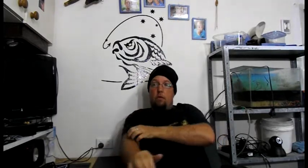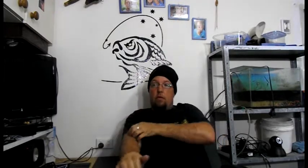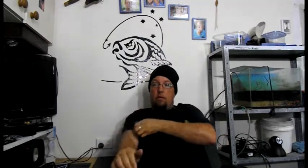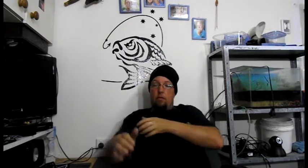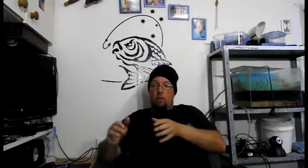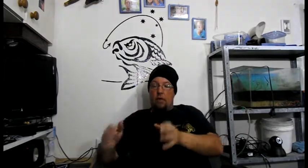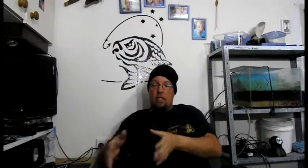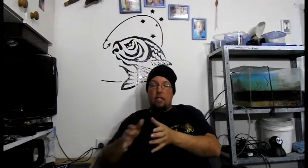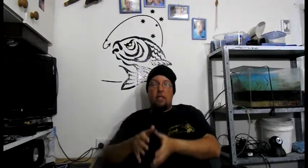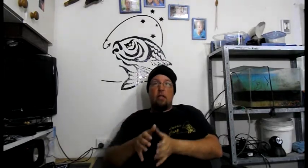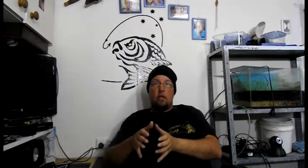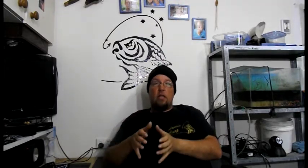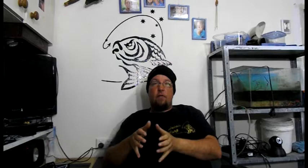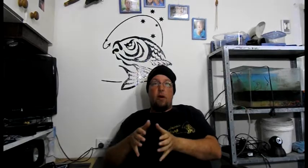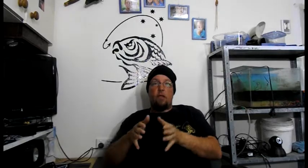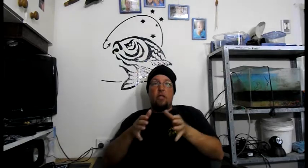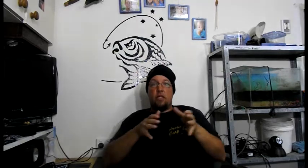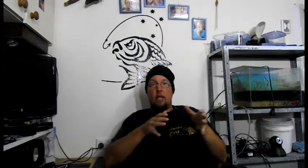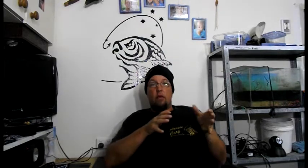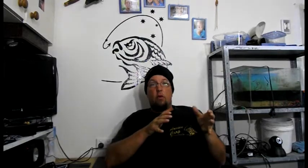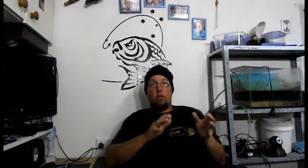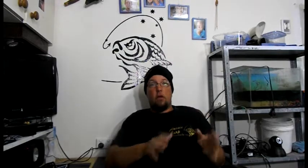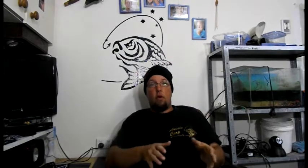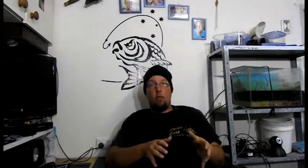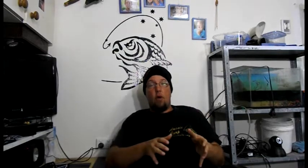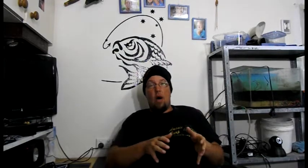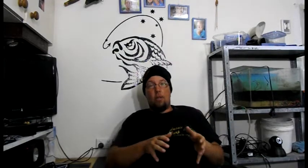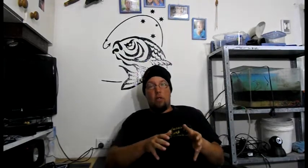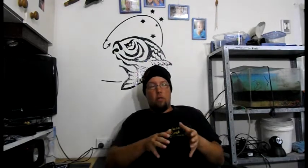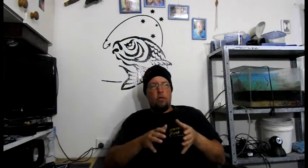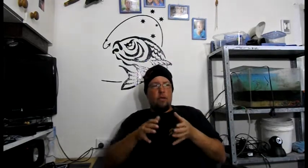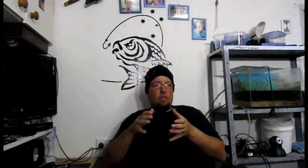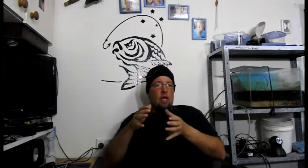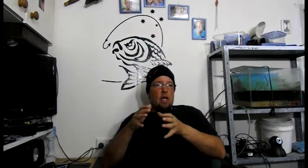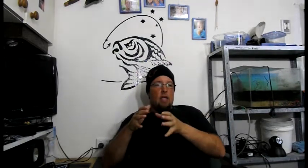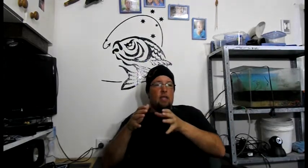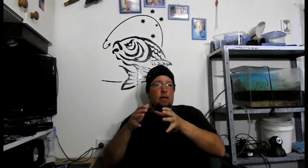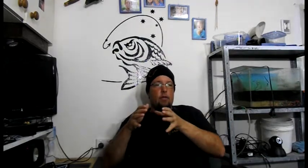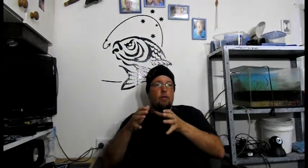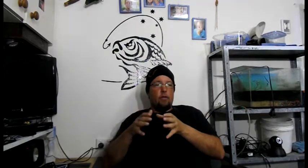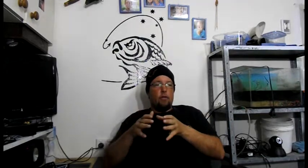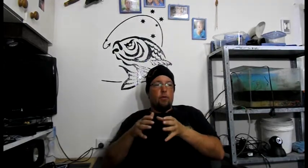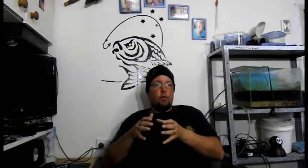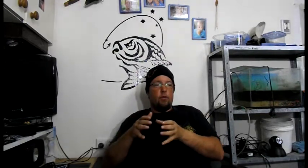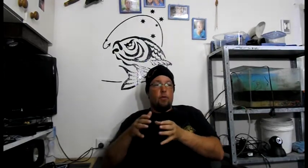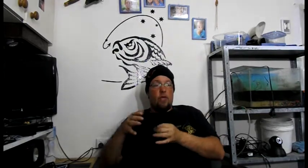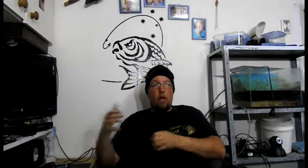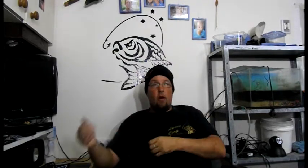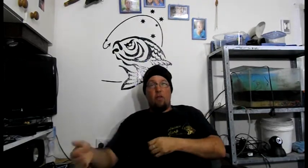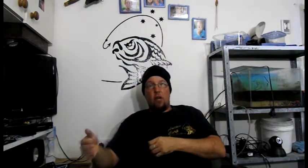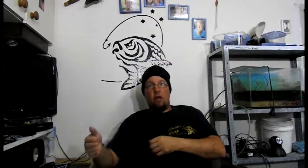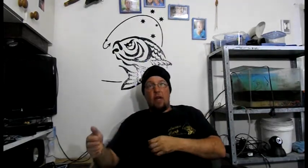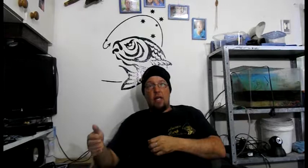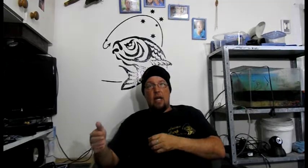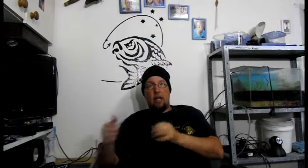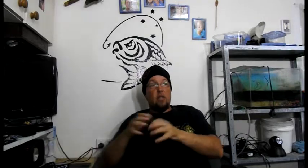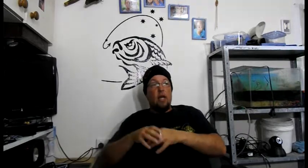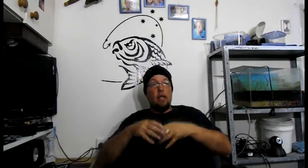But releasing something like this virus is going to cause a lot more harm than good. It's going to kill off a lot of our natives and then